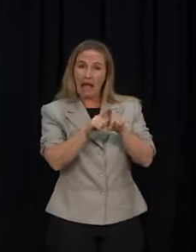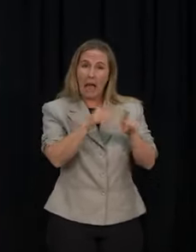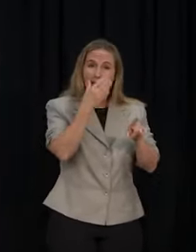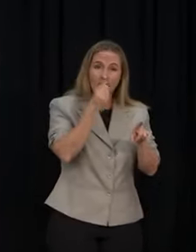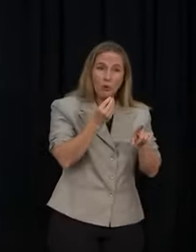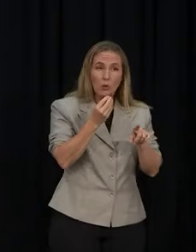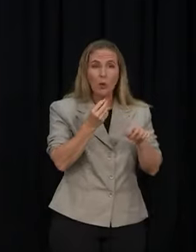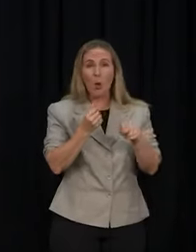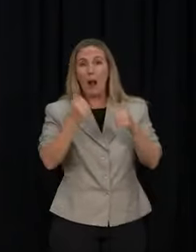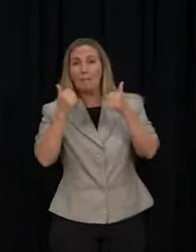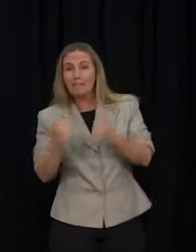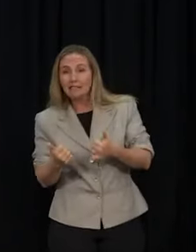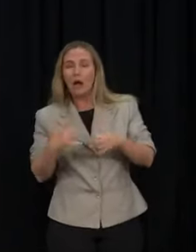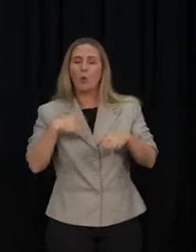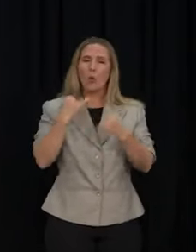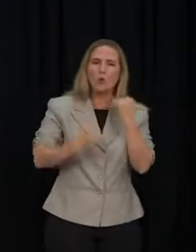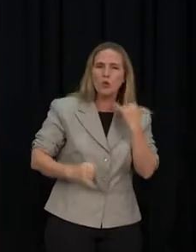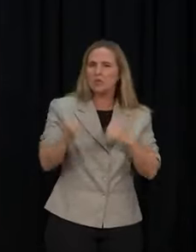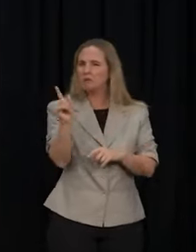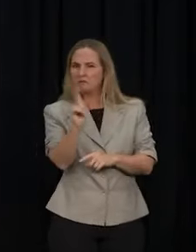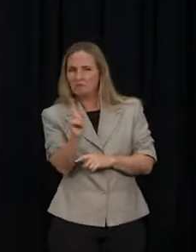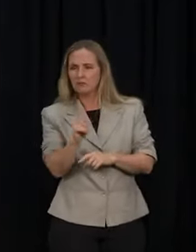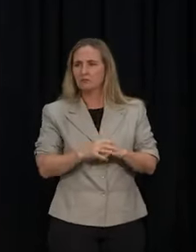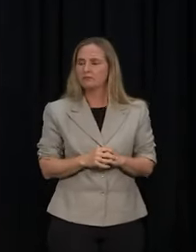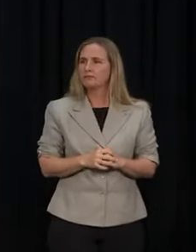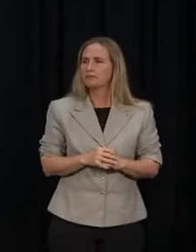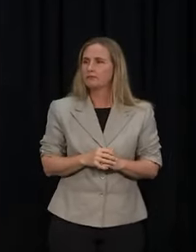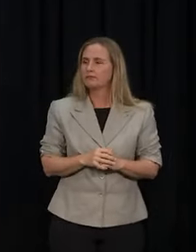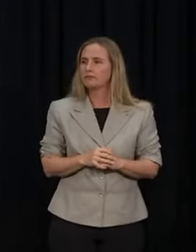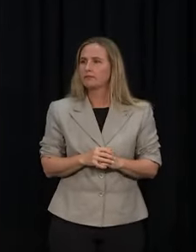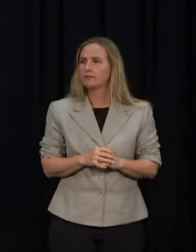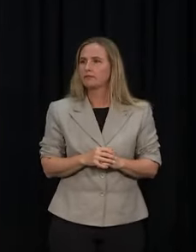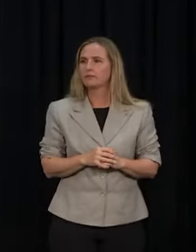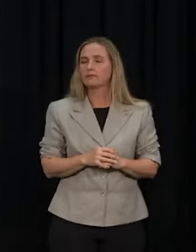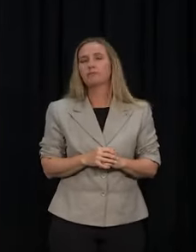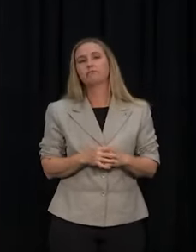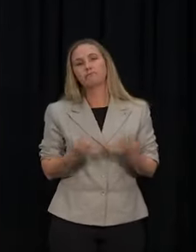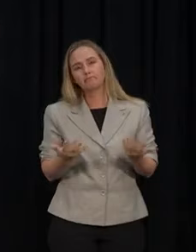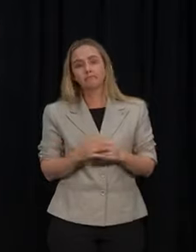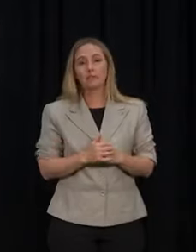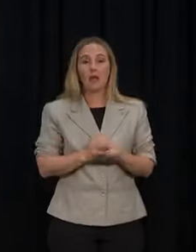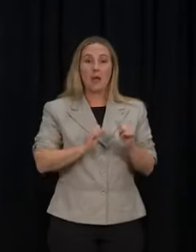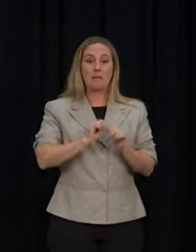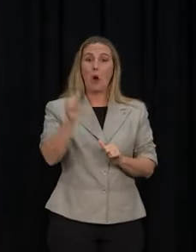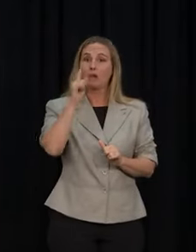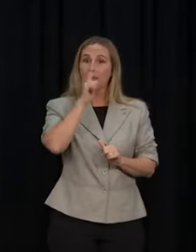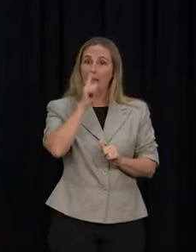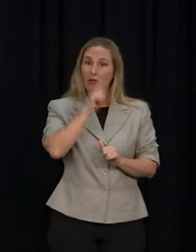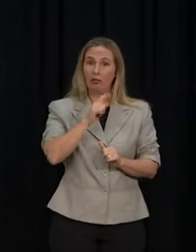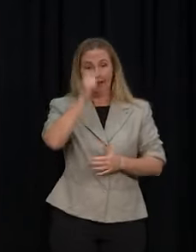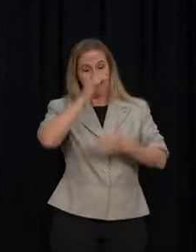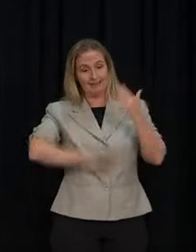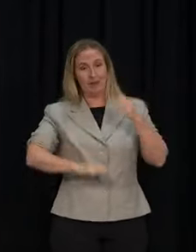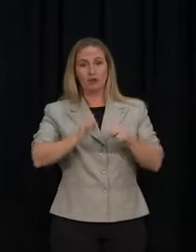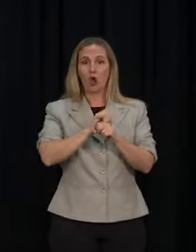say that in terms of the experience that most will have, that it is more mild to moderate. So I